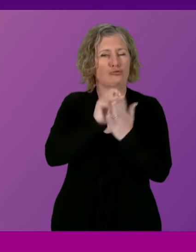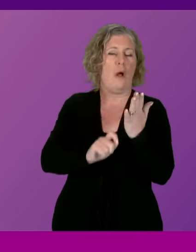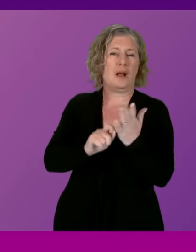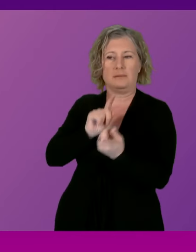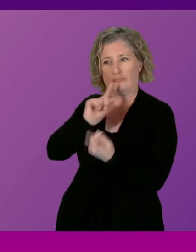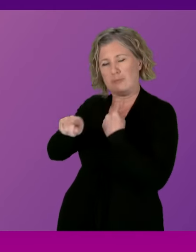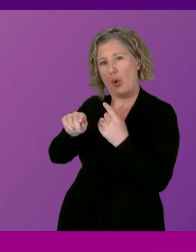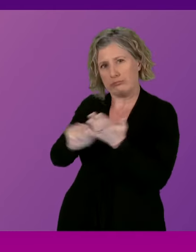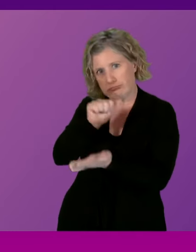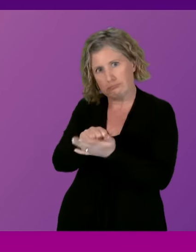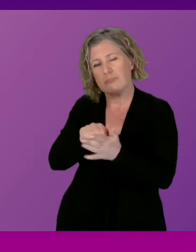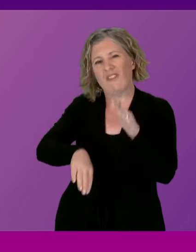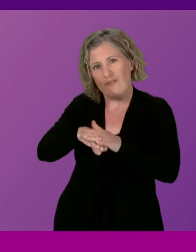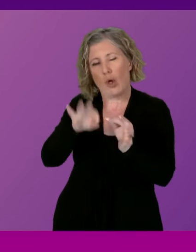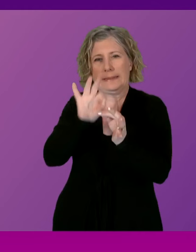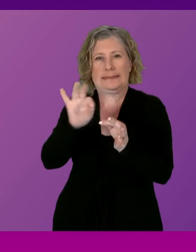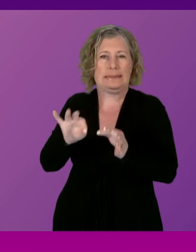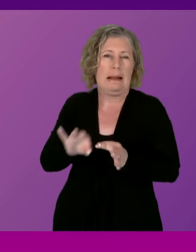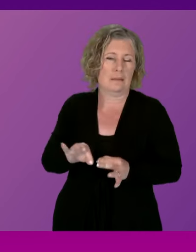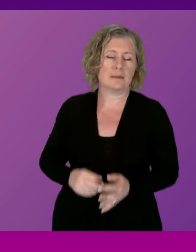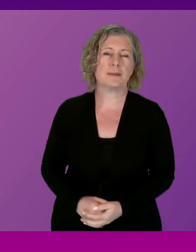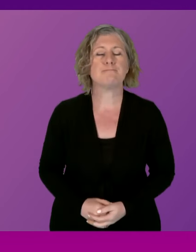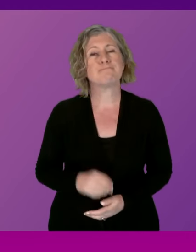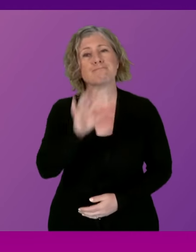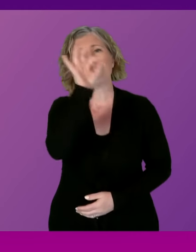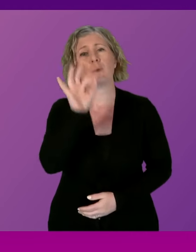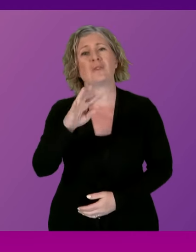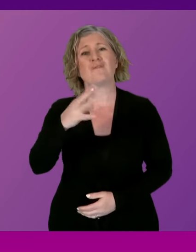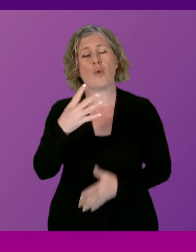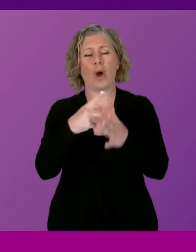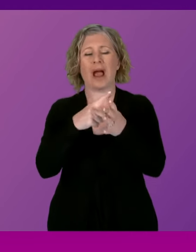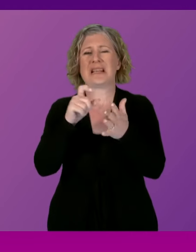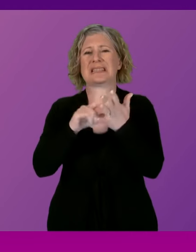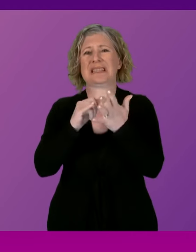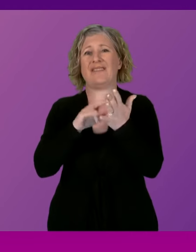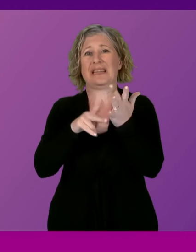with all of the detail of the actions we've taken. Question number four, Stephanie Callaghan.